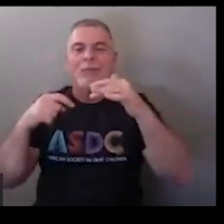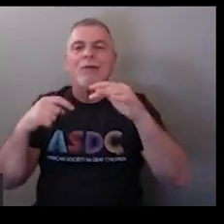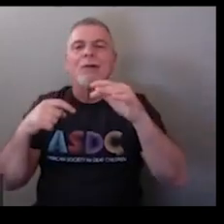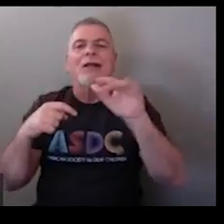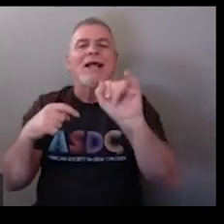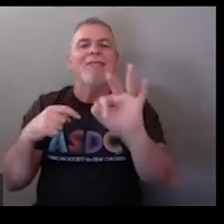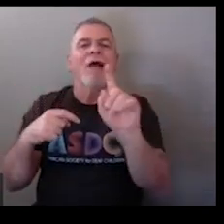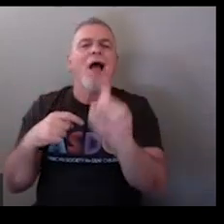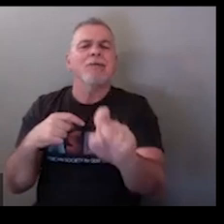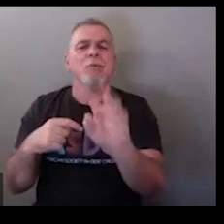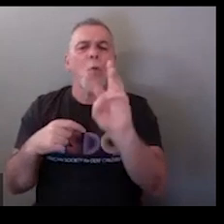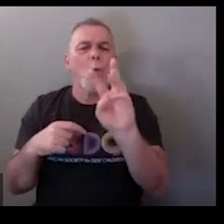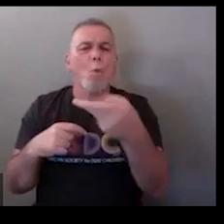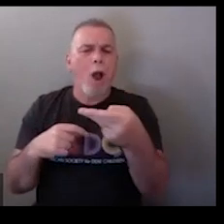or no